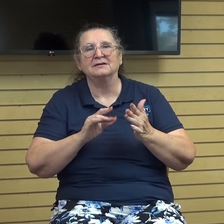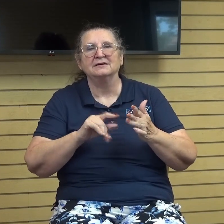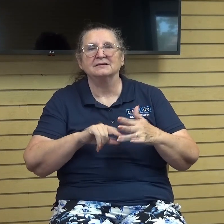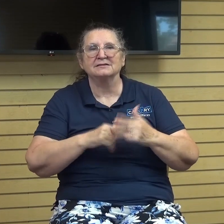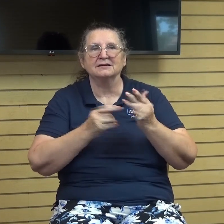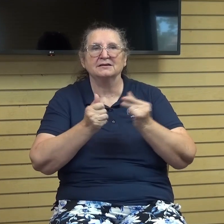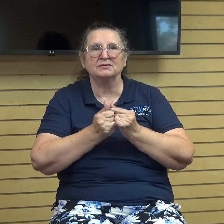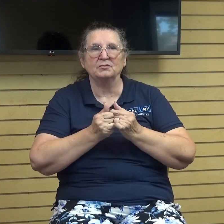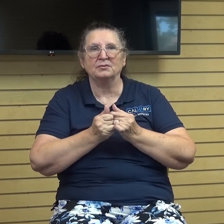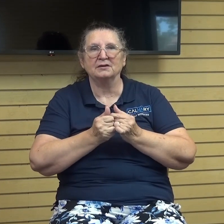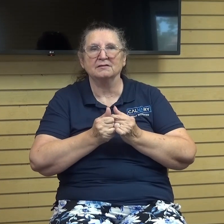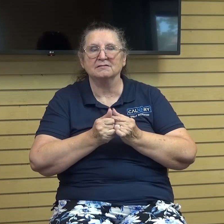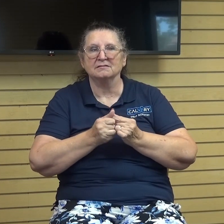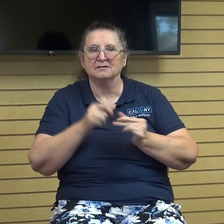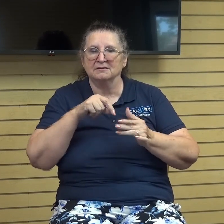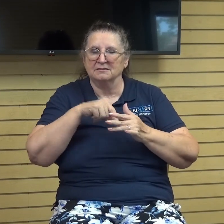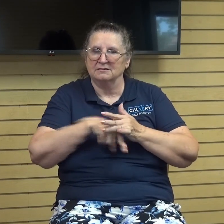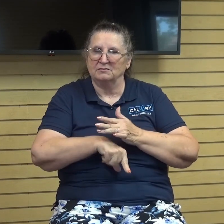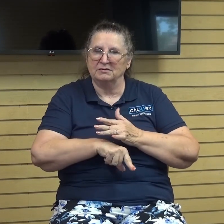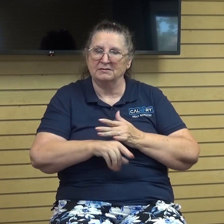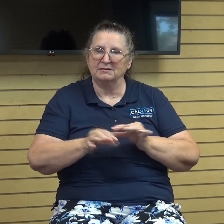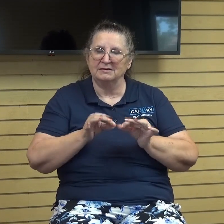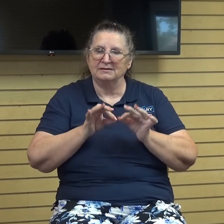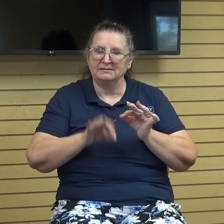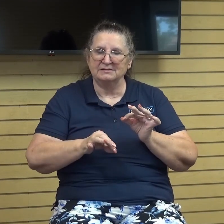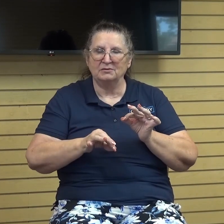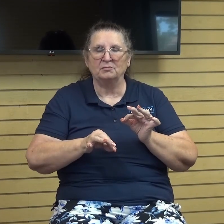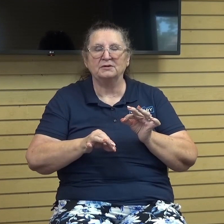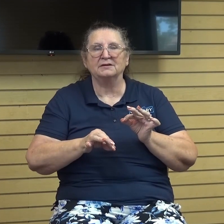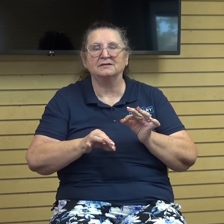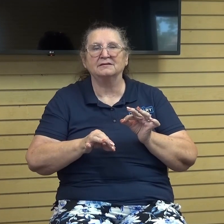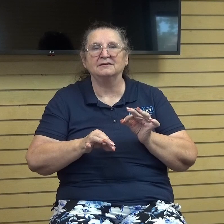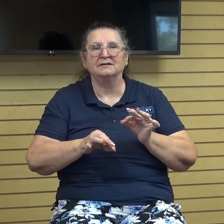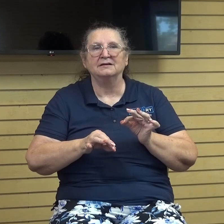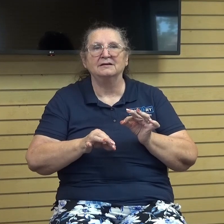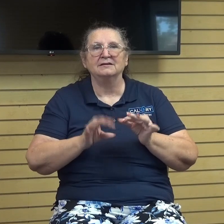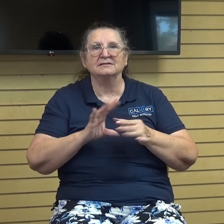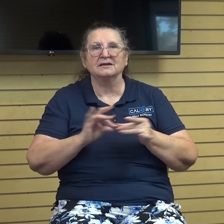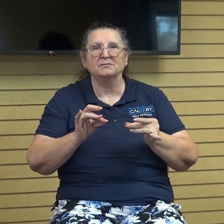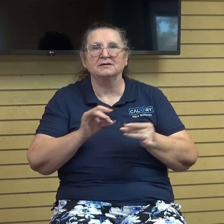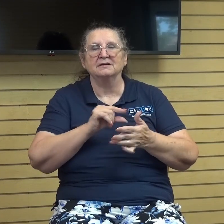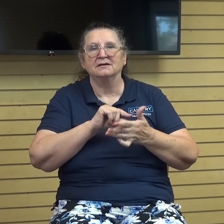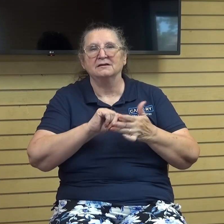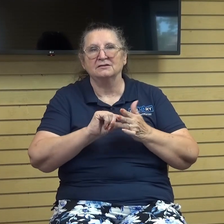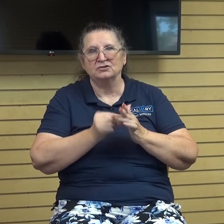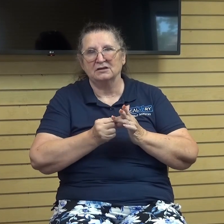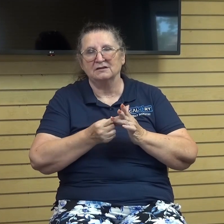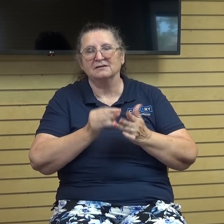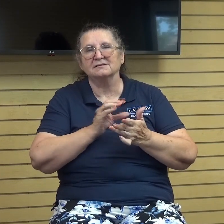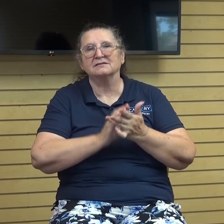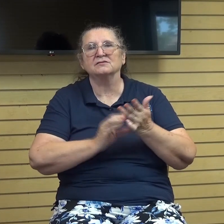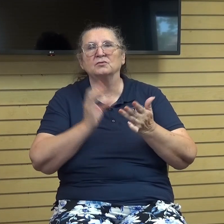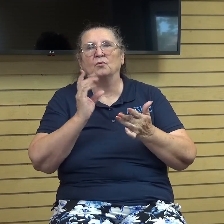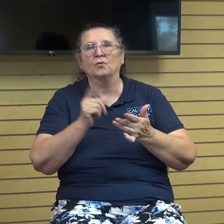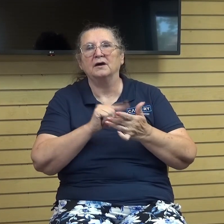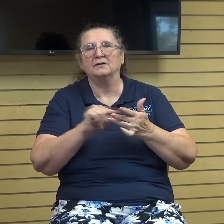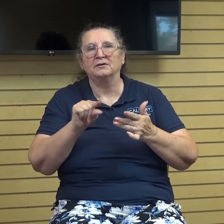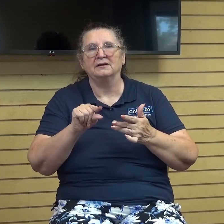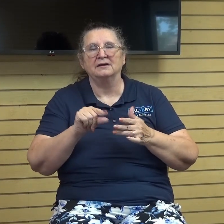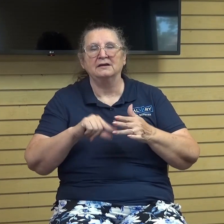profoundly simple statement genesis 1 1 says in the beginning god created the